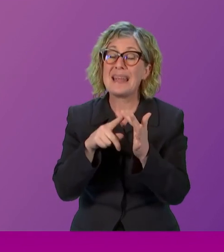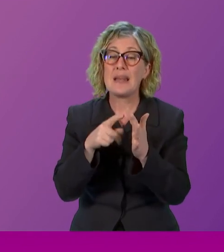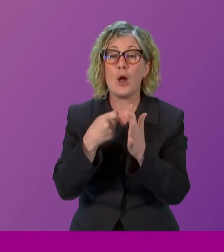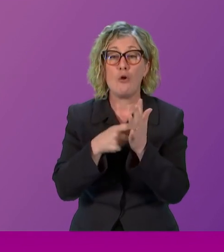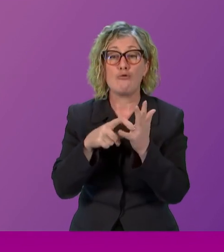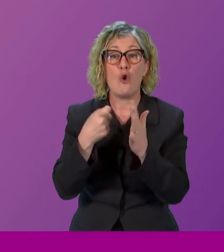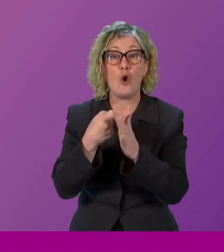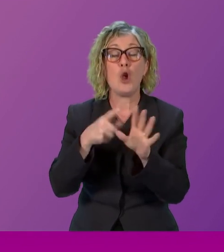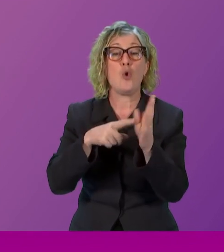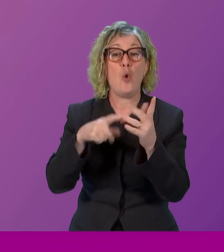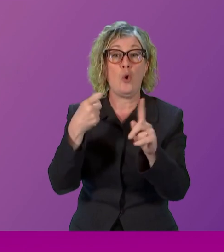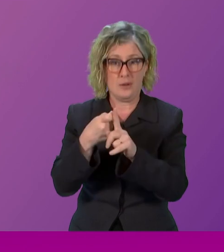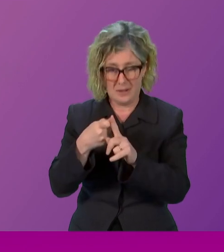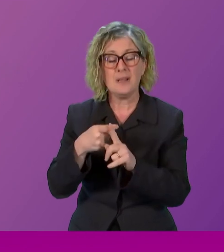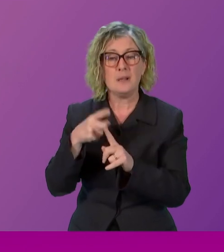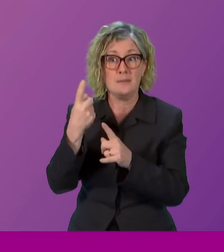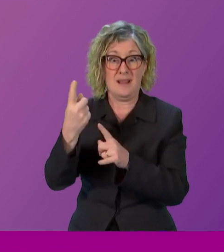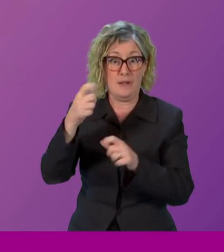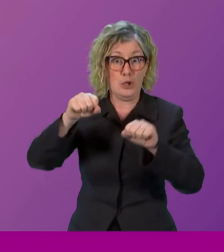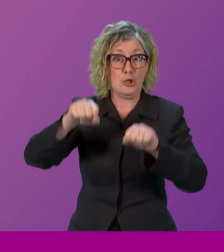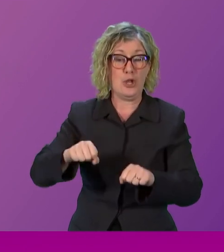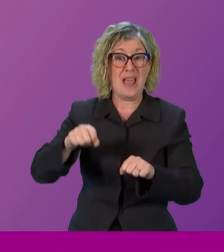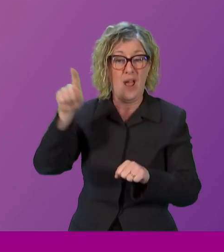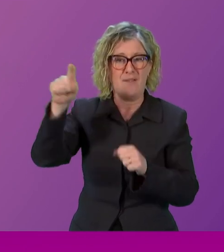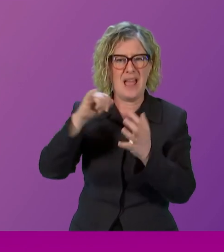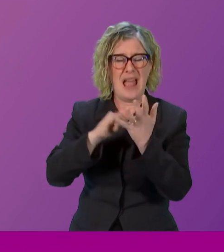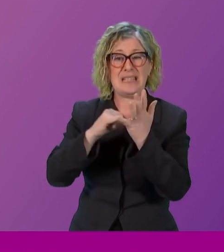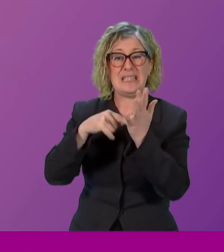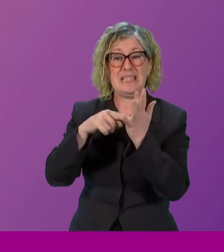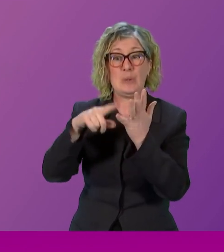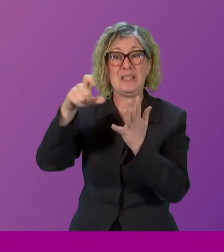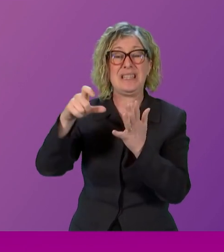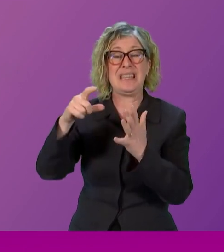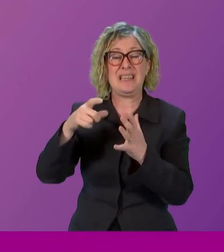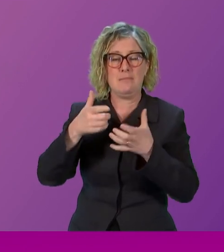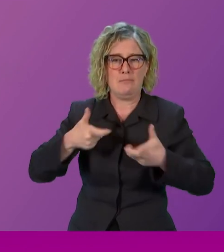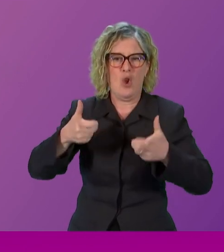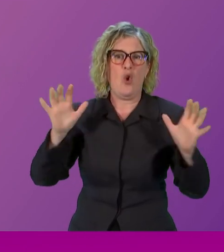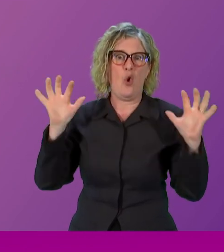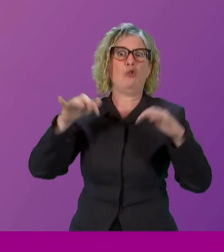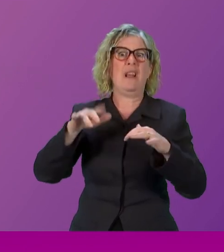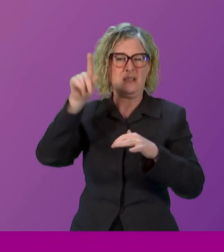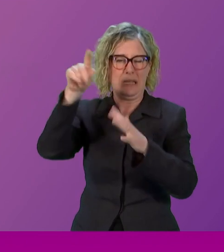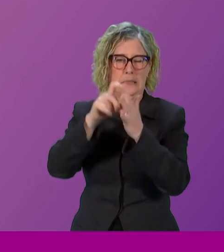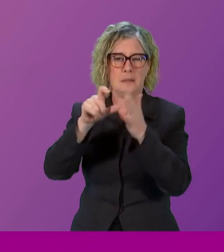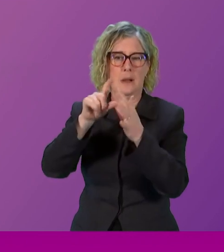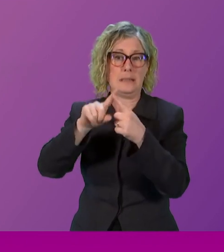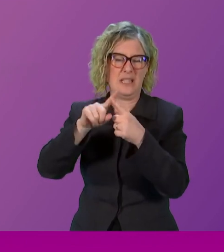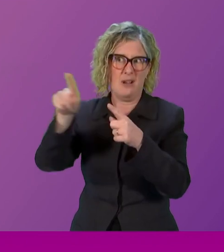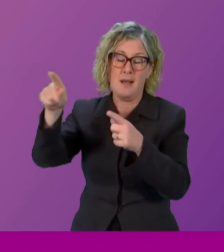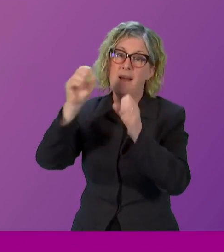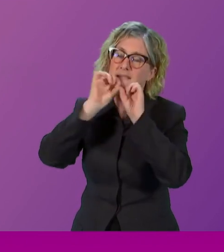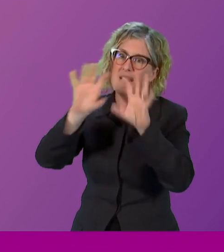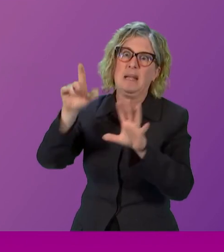Congress this year in Dundee. A fabulous woman and a fabulous supporter of us. So that's me.